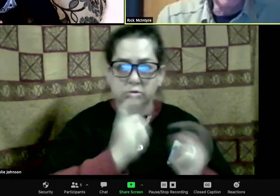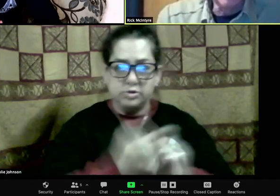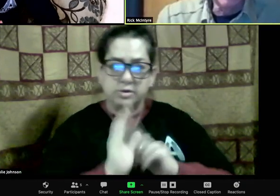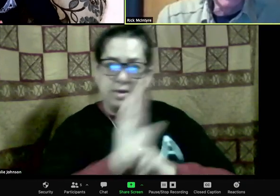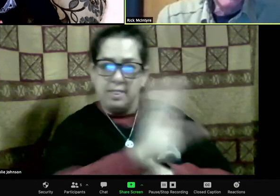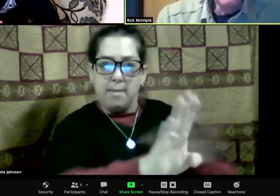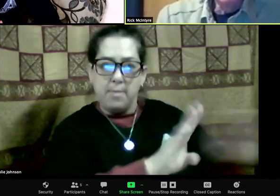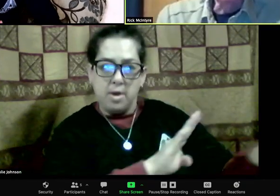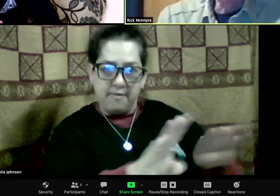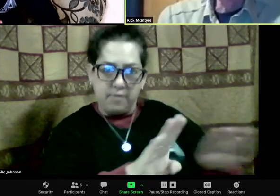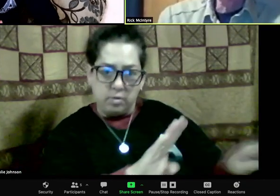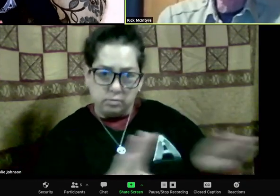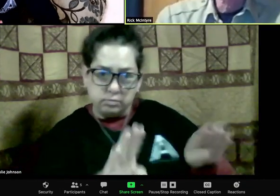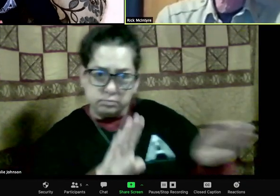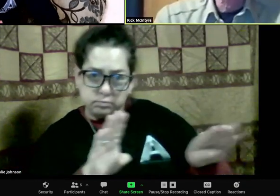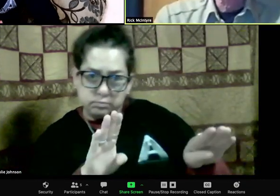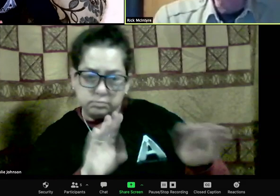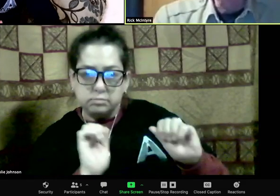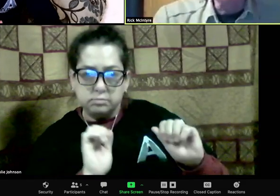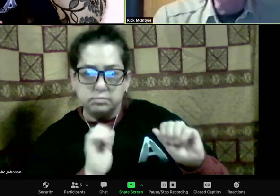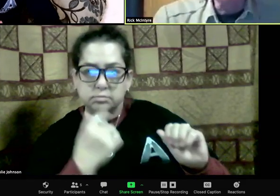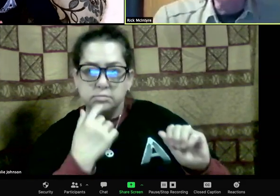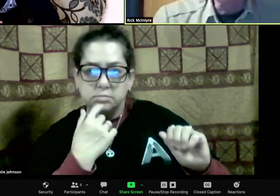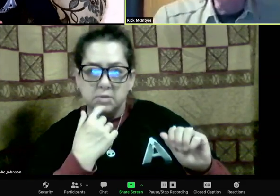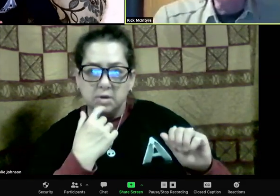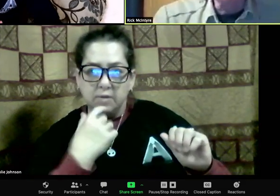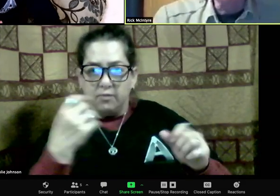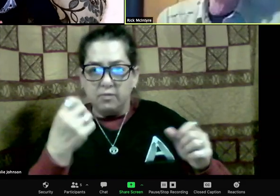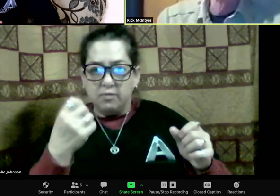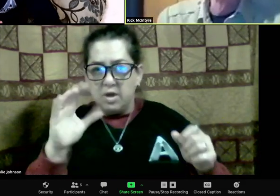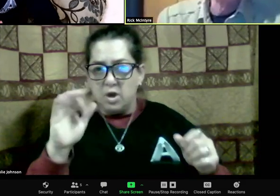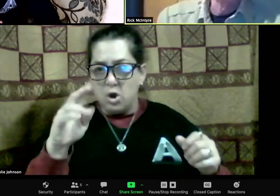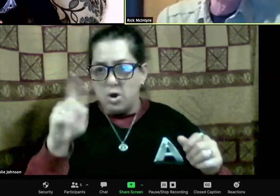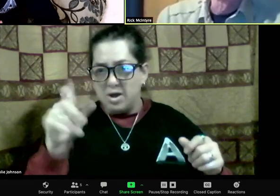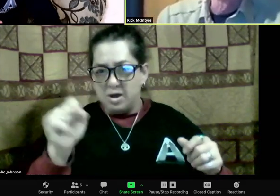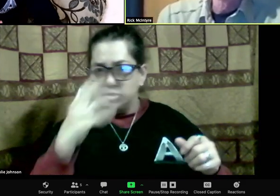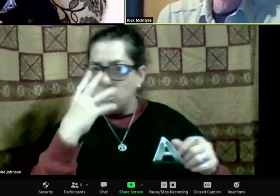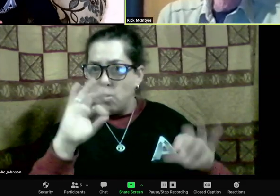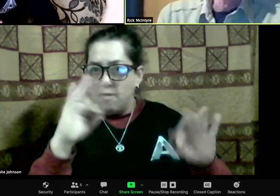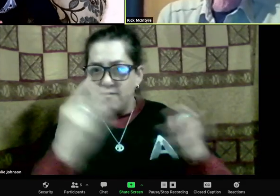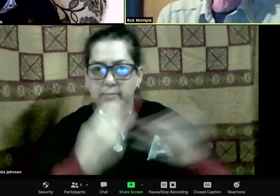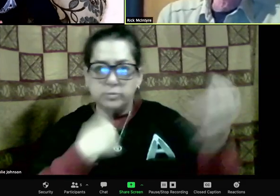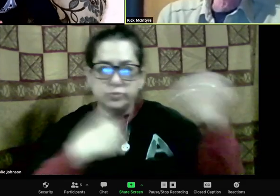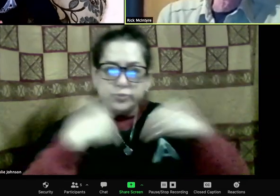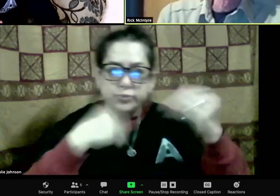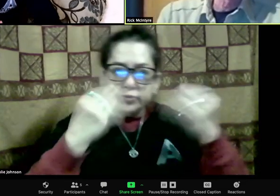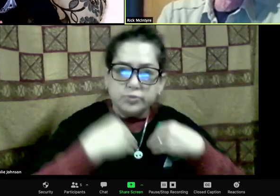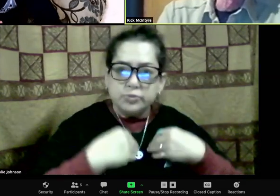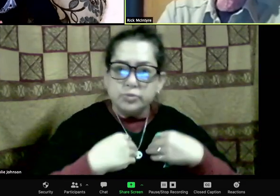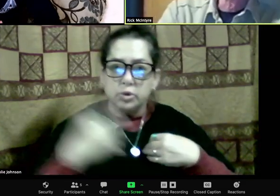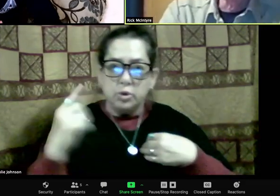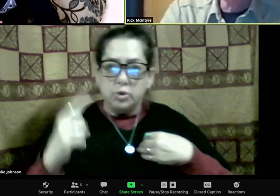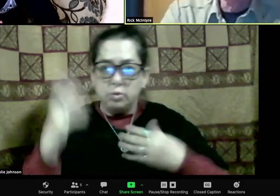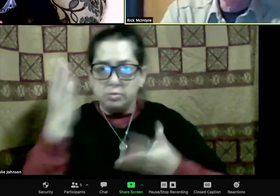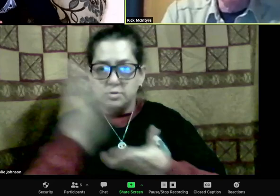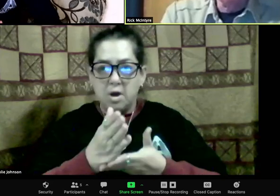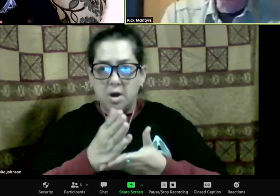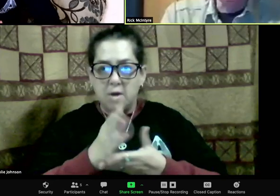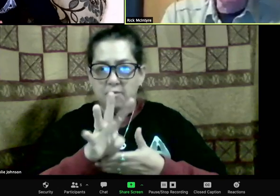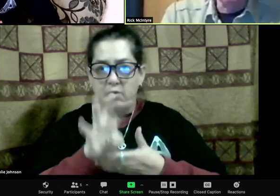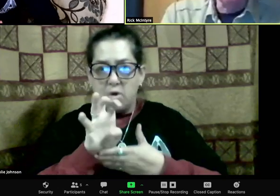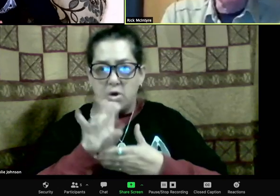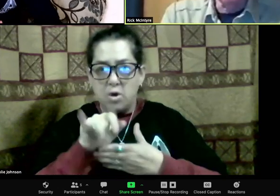And the regulation in Yellowstone with wolves and grizzlies is that you have to be at least 100 yards from them. But